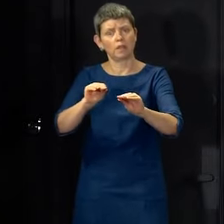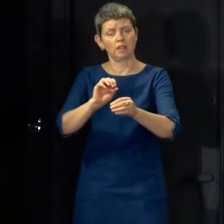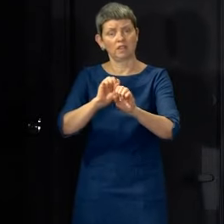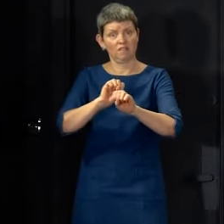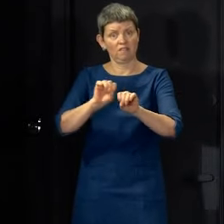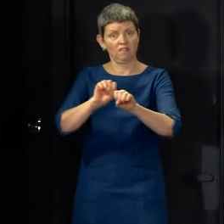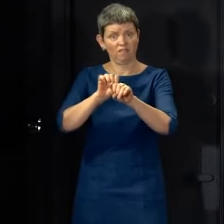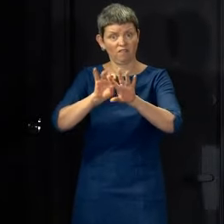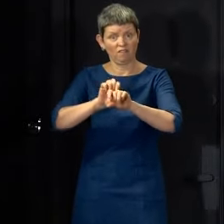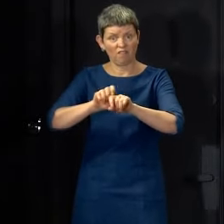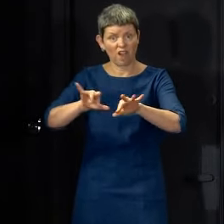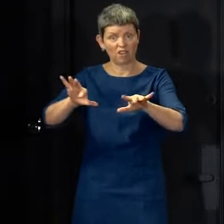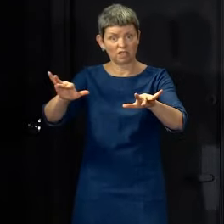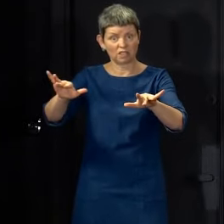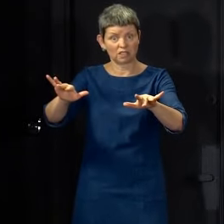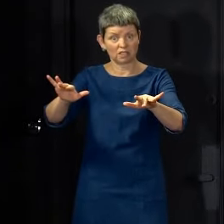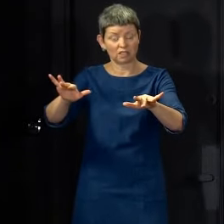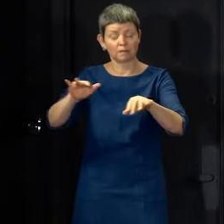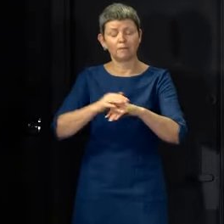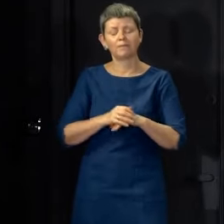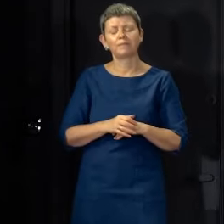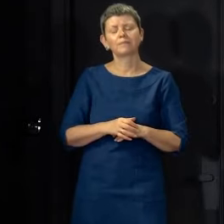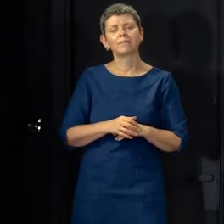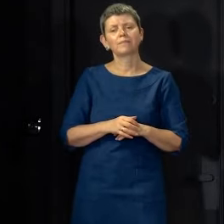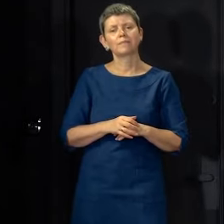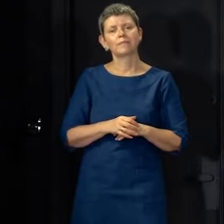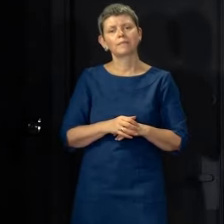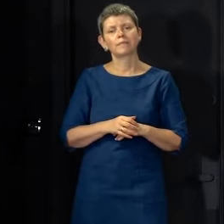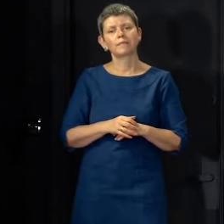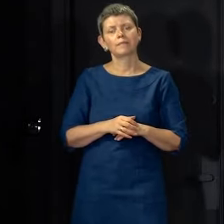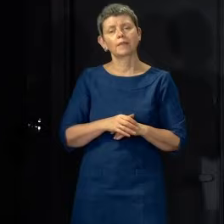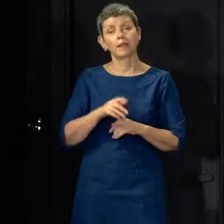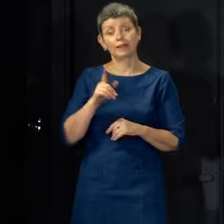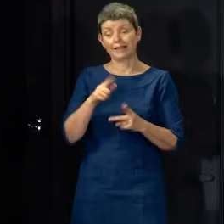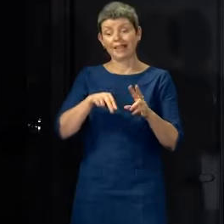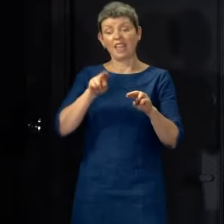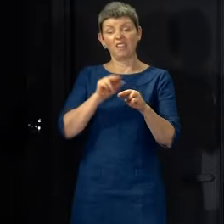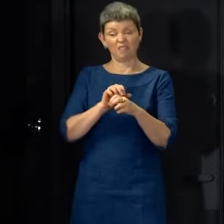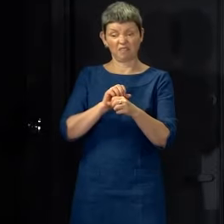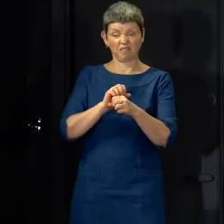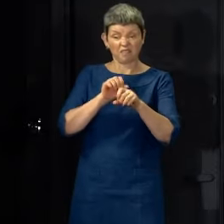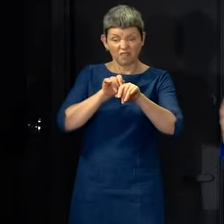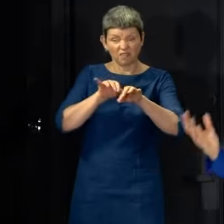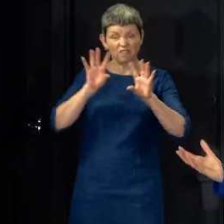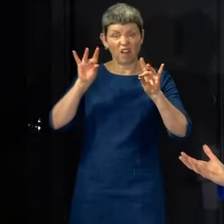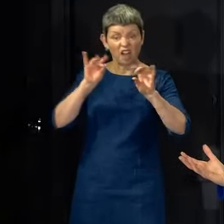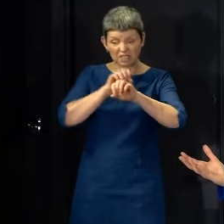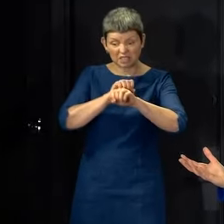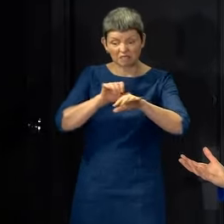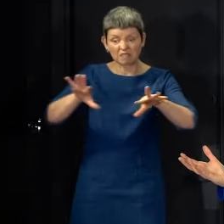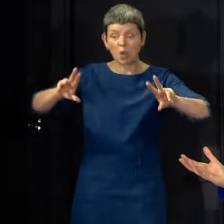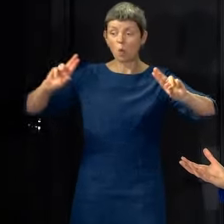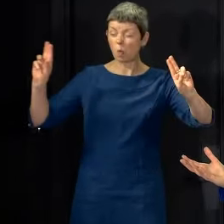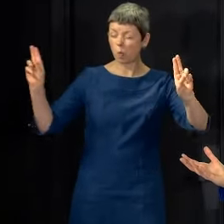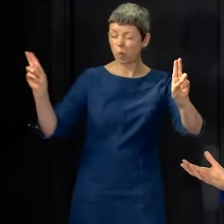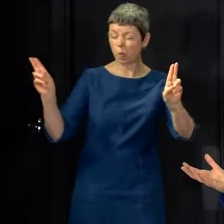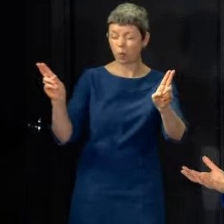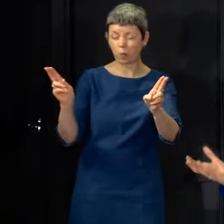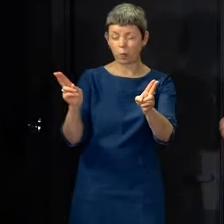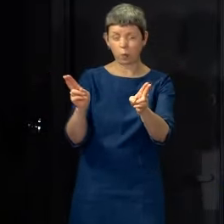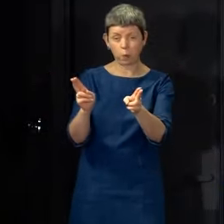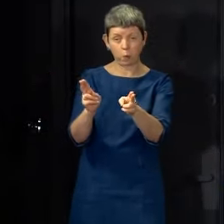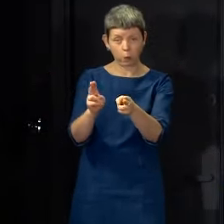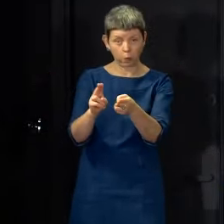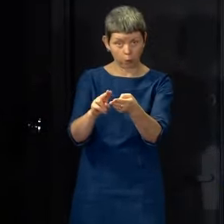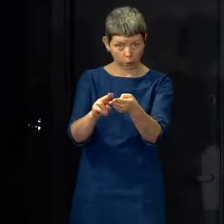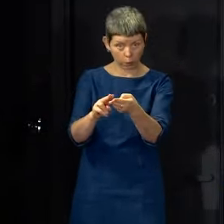can suppress this virus to get as close as possible to effectively eradicating it domestically, then of course we've got to think about how we stop